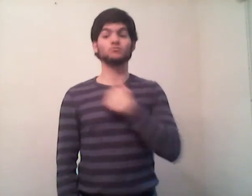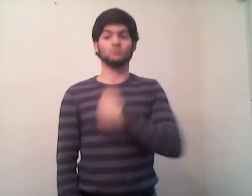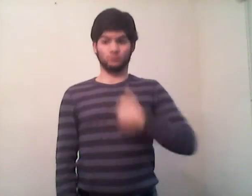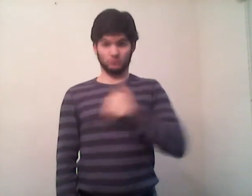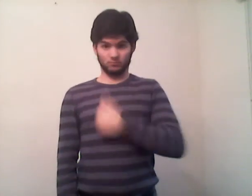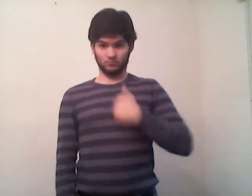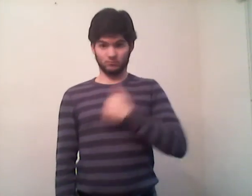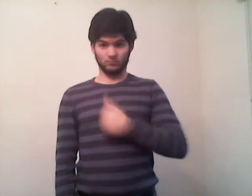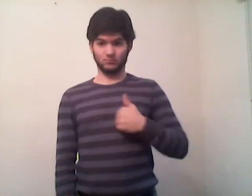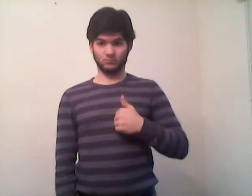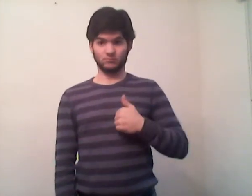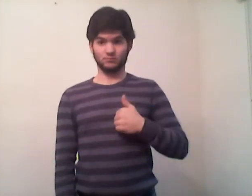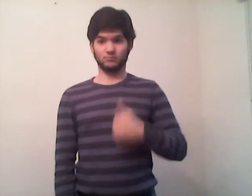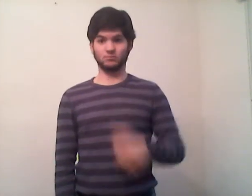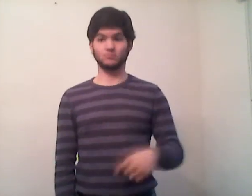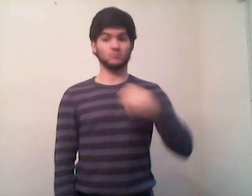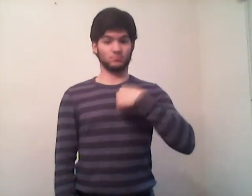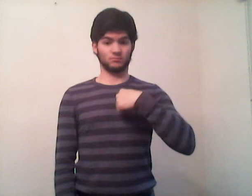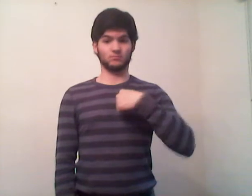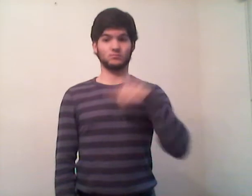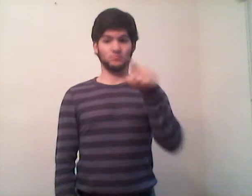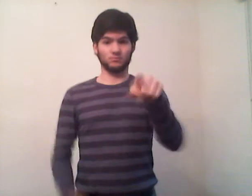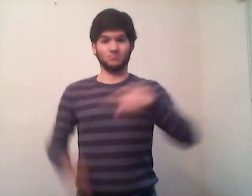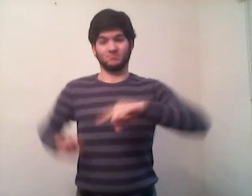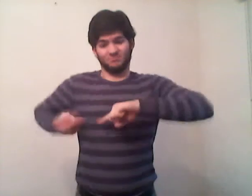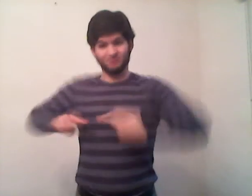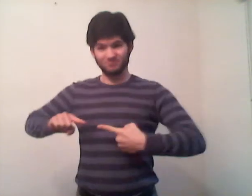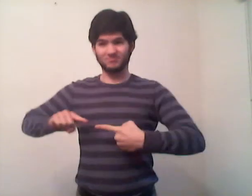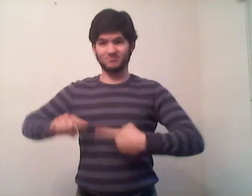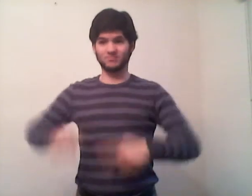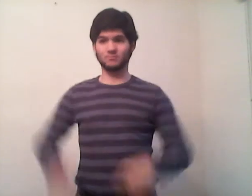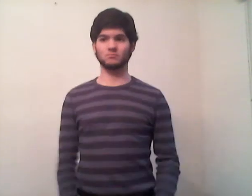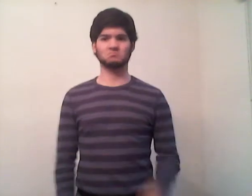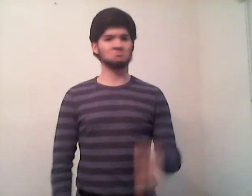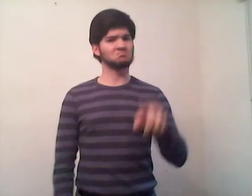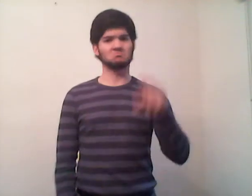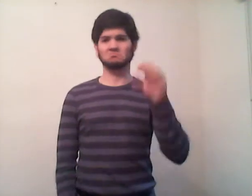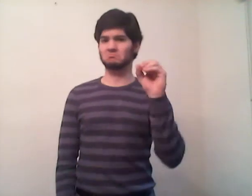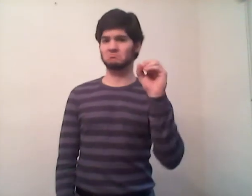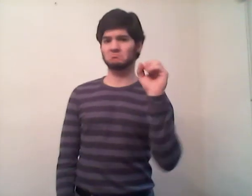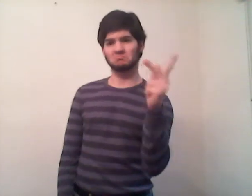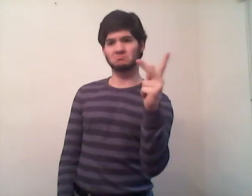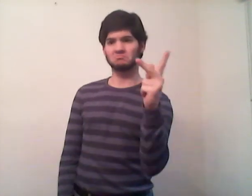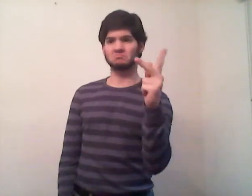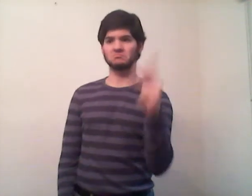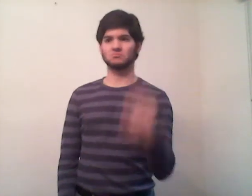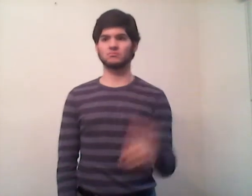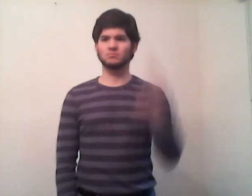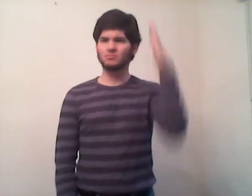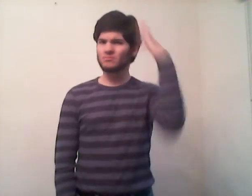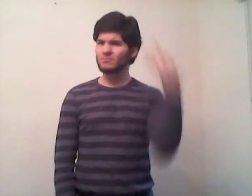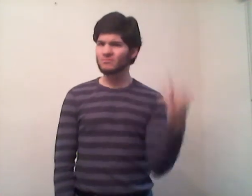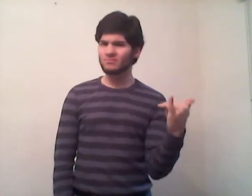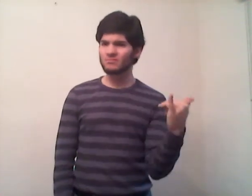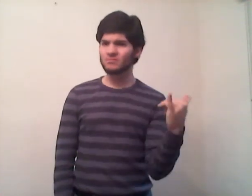sorry for breaking your heart But it don't matter if leaving